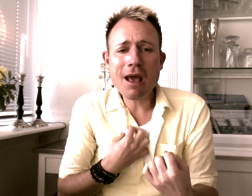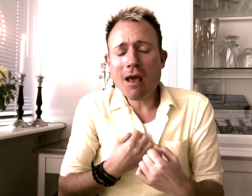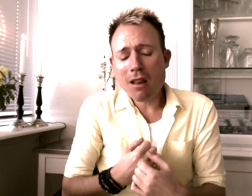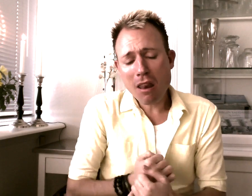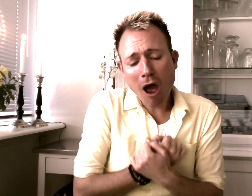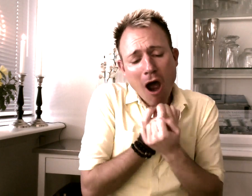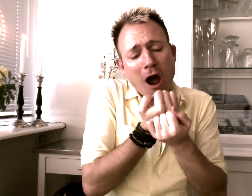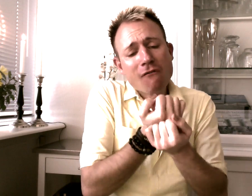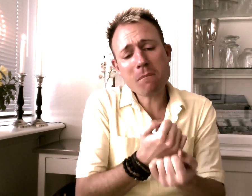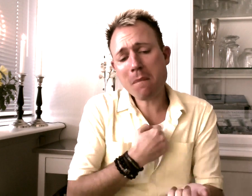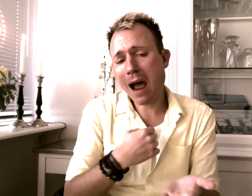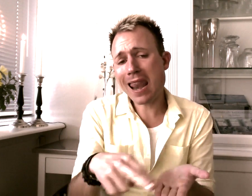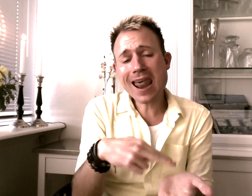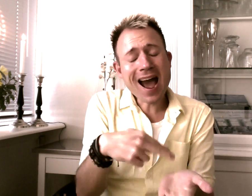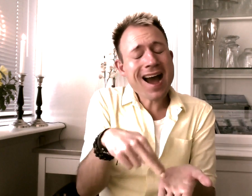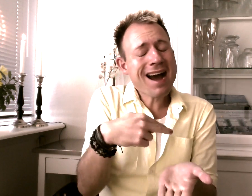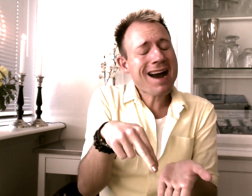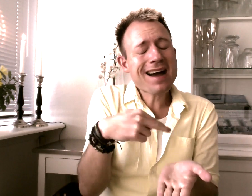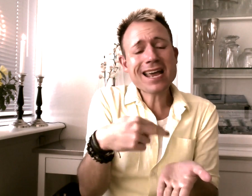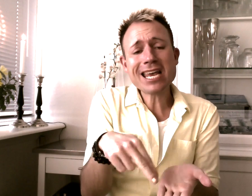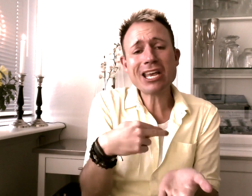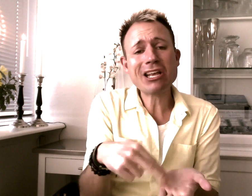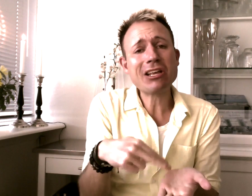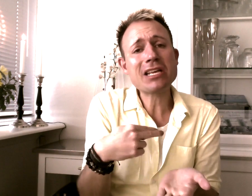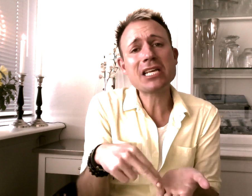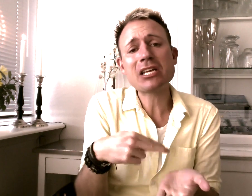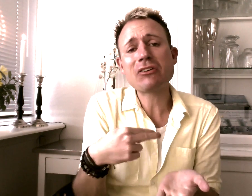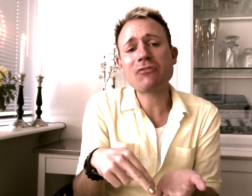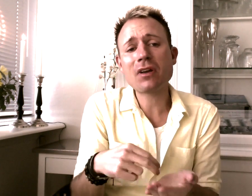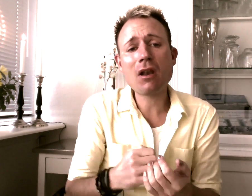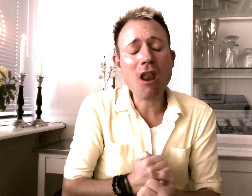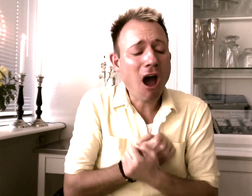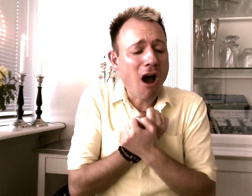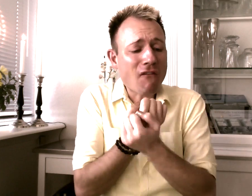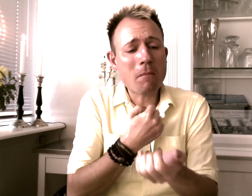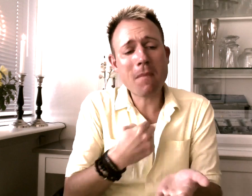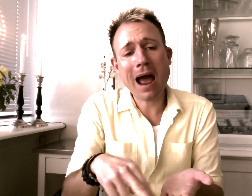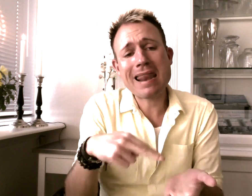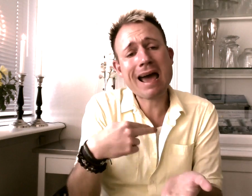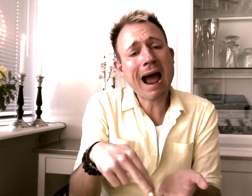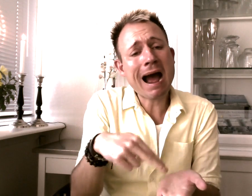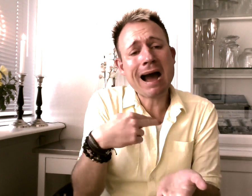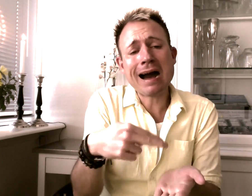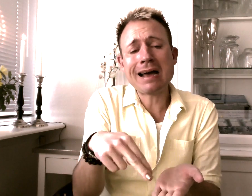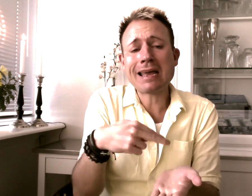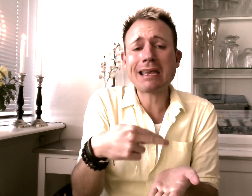Love of my life, love of my life